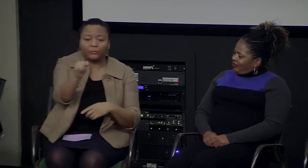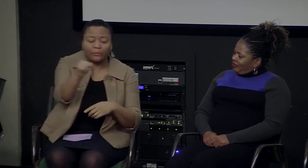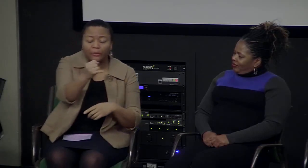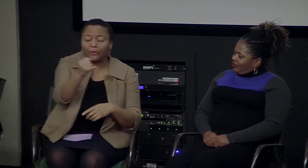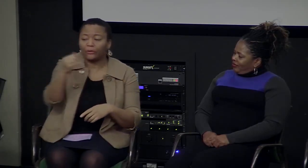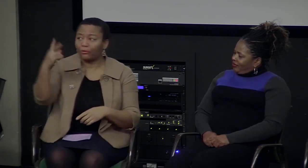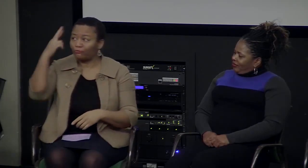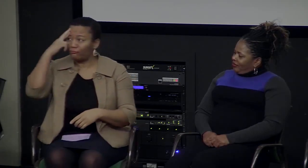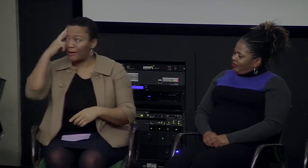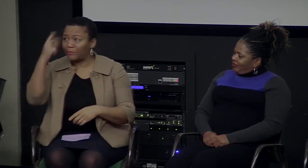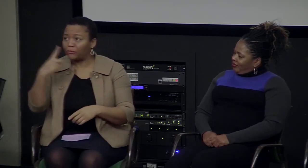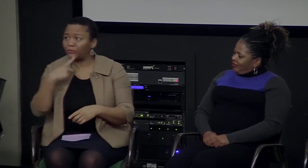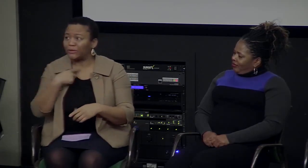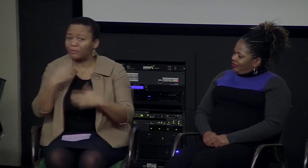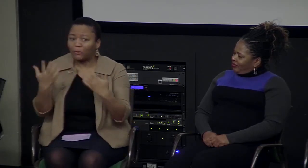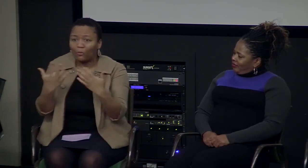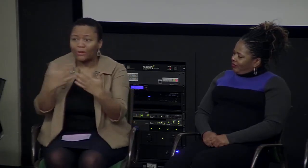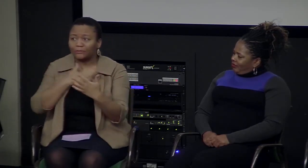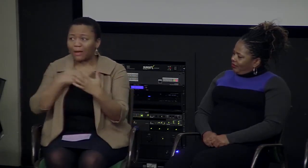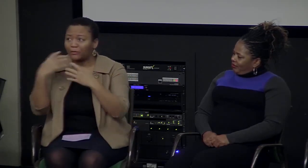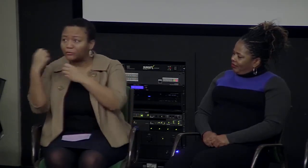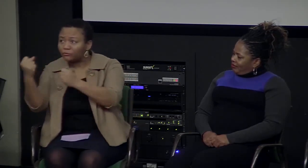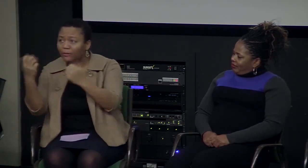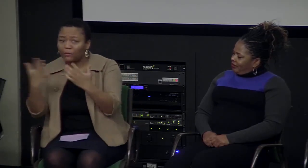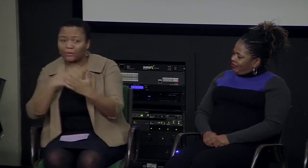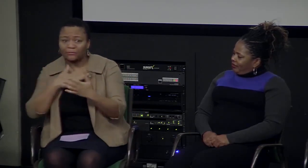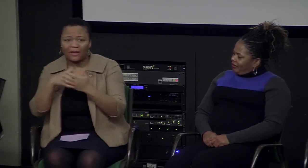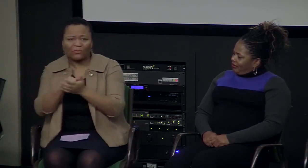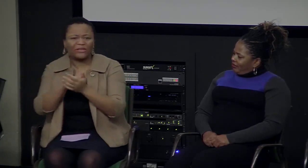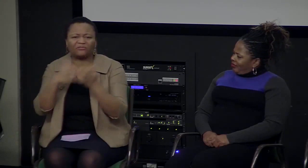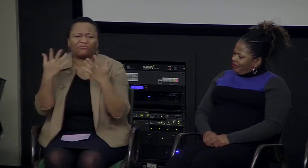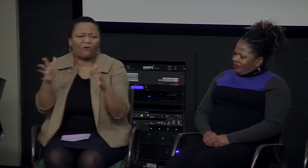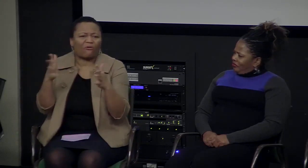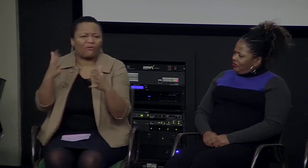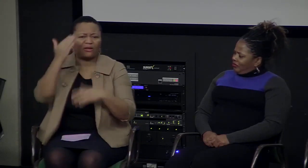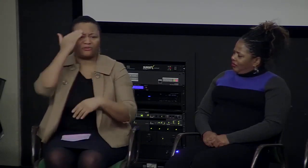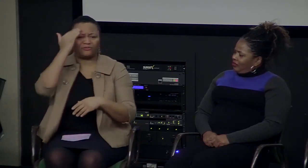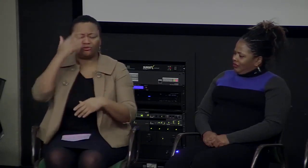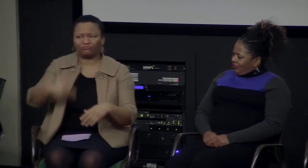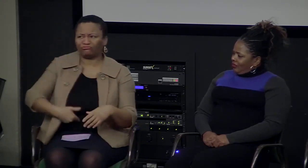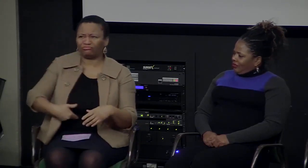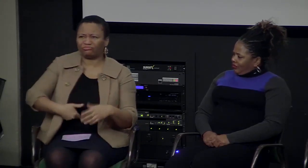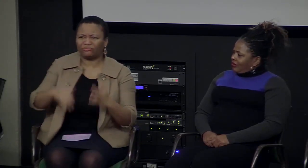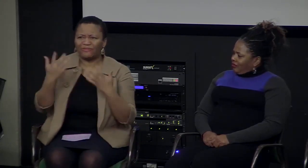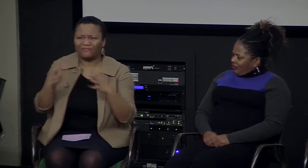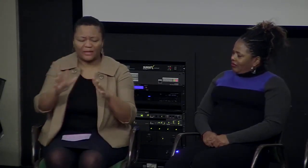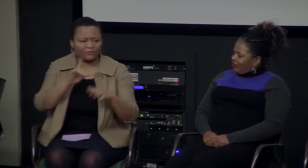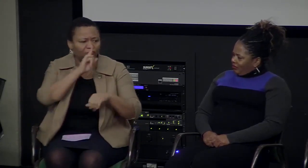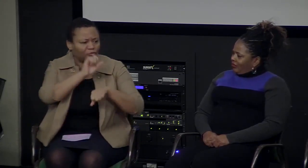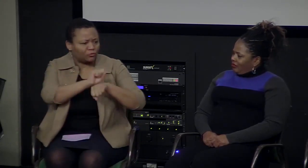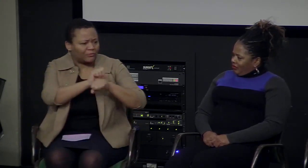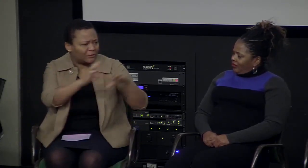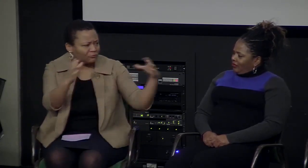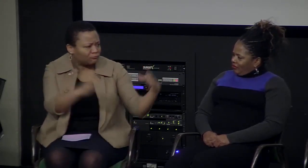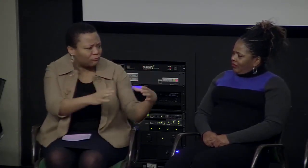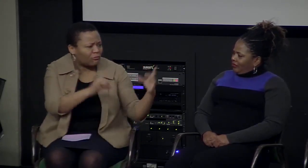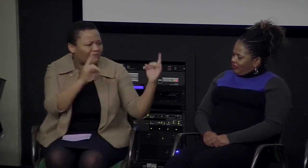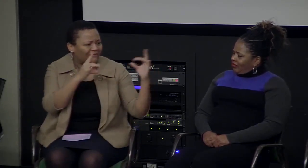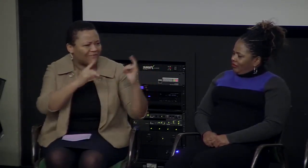We asked them to come whether it was Raymond or Juniper or others to come work with us. We worked on our own strengths and weaknesses. We worked amongst